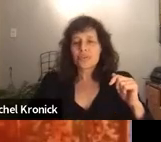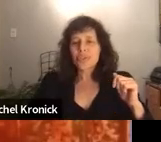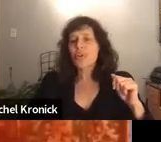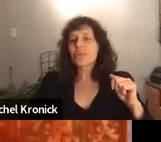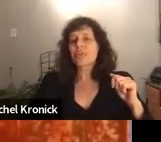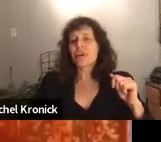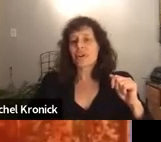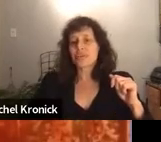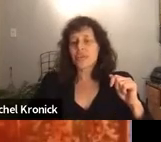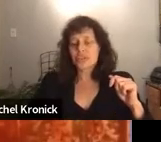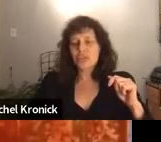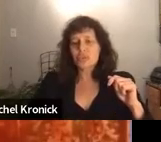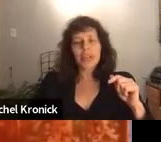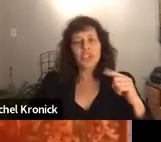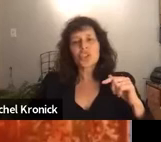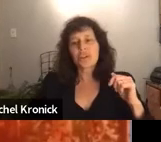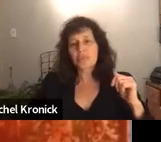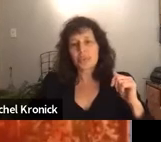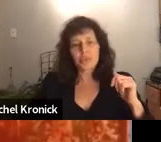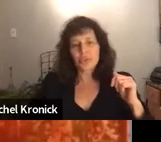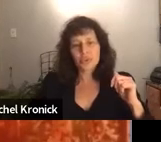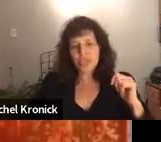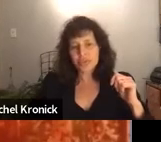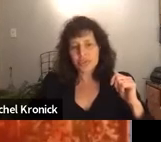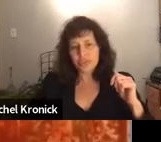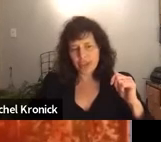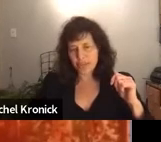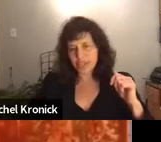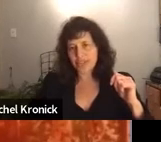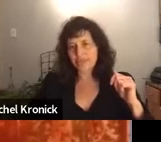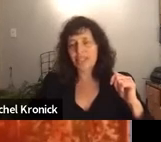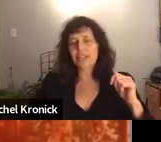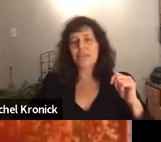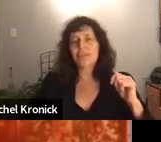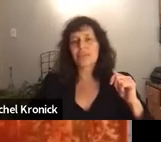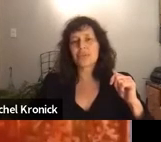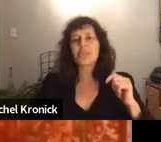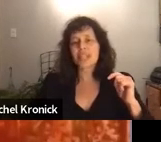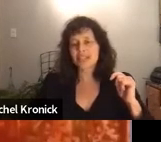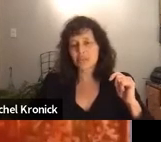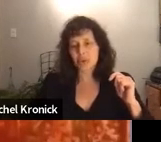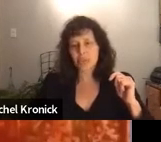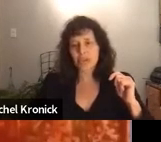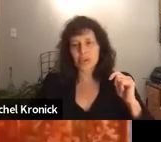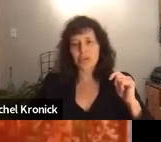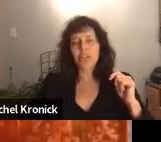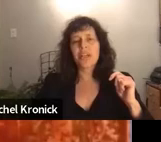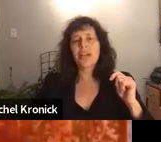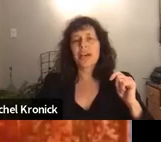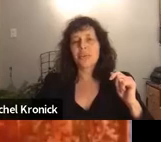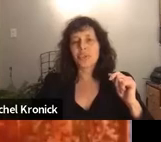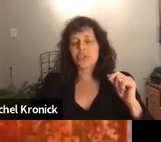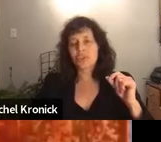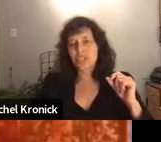share the results of our research by just sharing with you the stories of two families to give you some sense of what we learned,